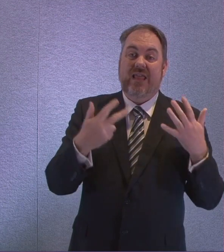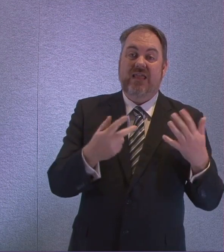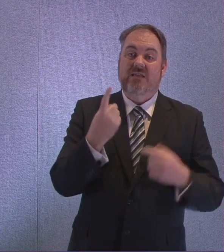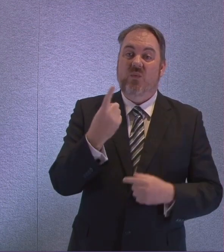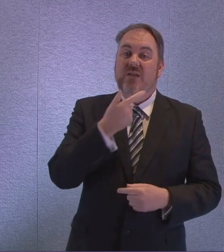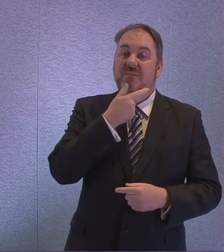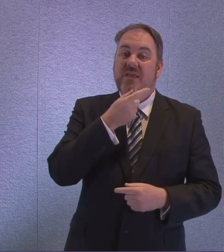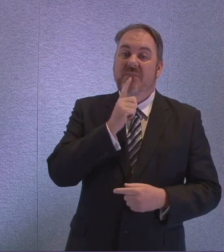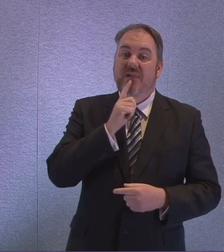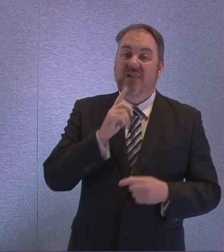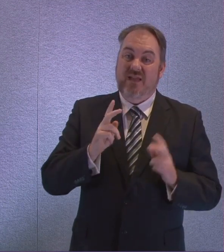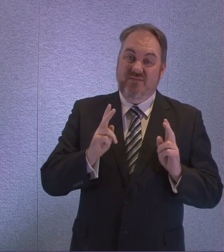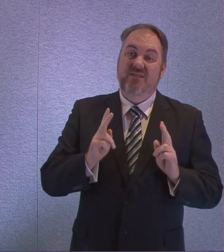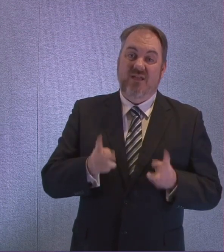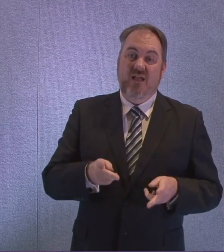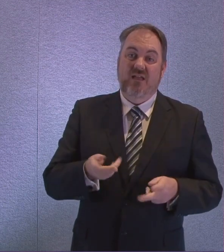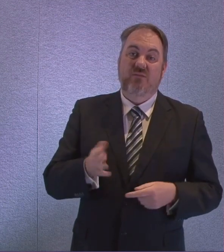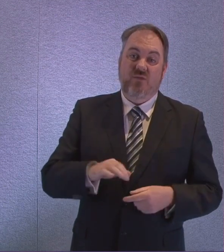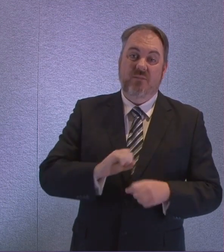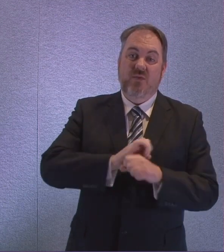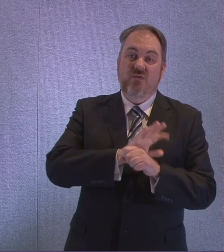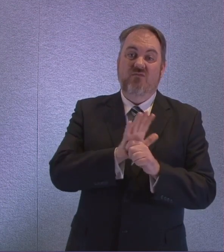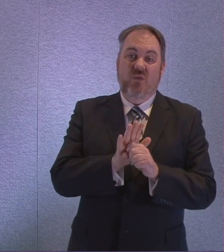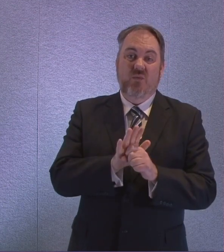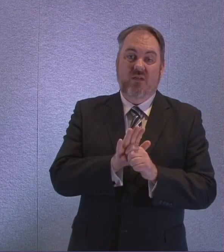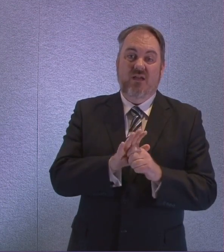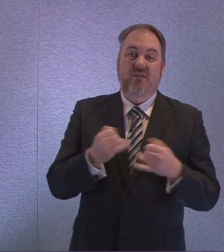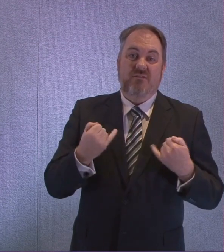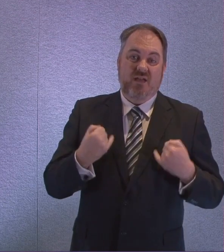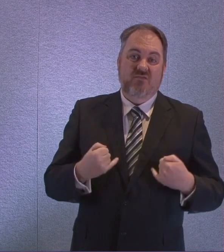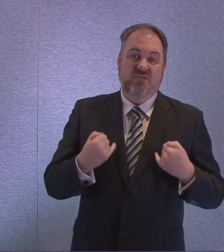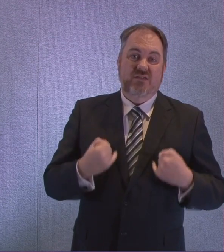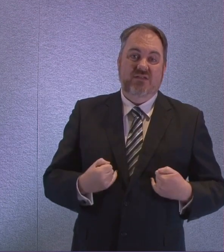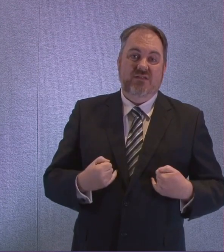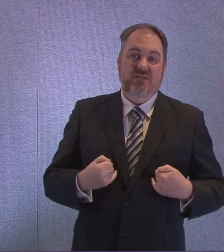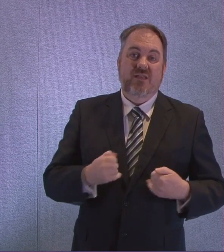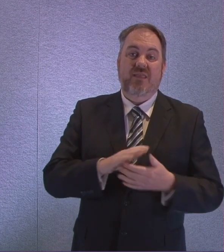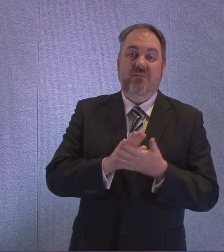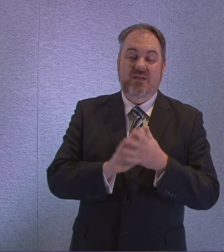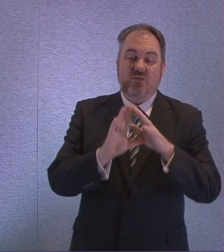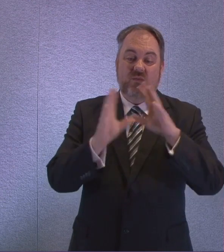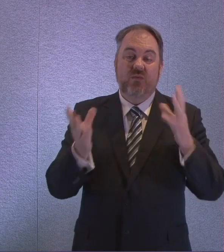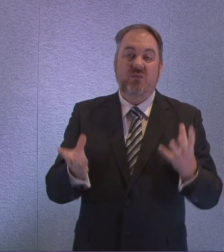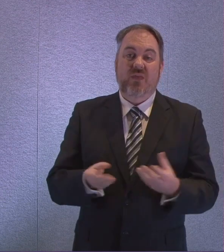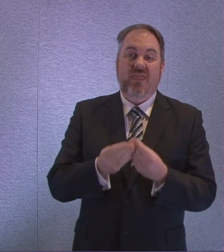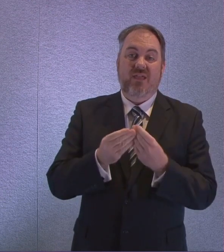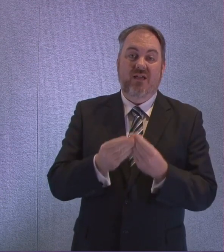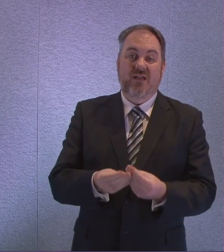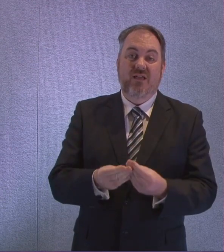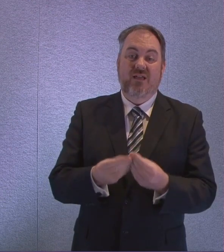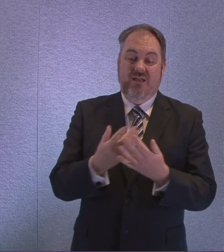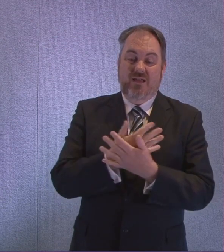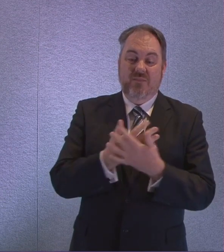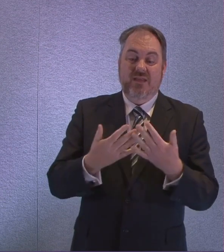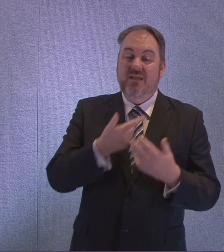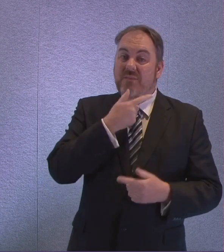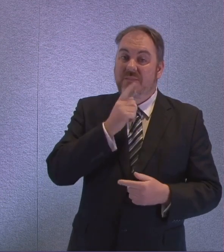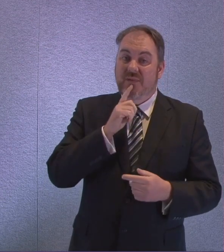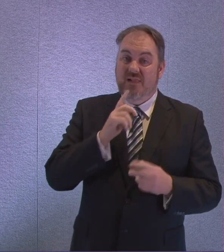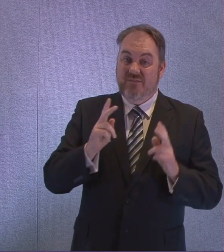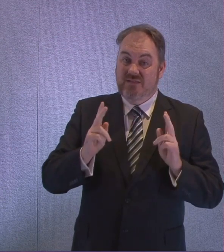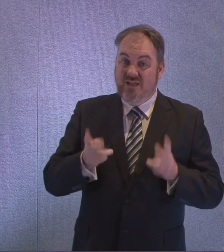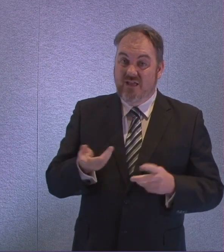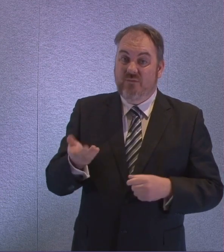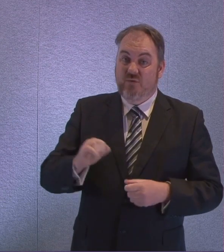of patients who had tested positive for COVID-19. That takes the total number of deaths in Scotland where the individual had tested